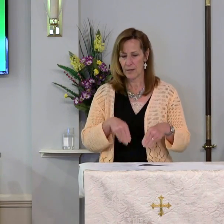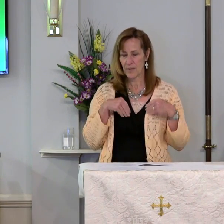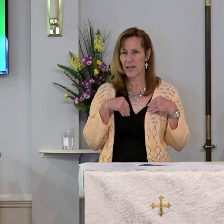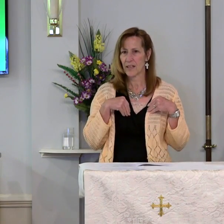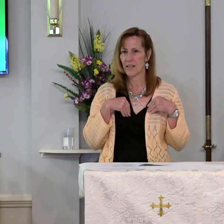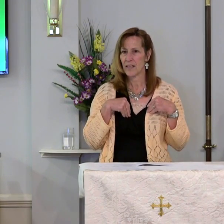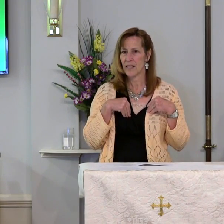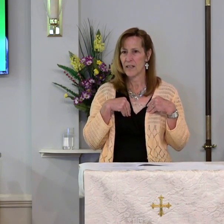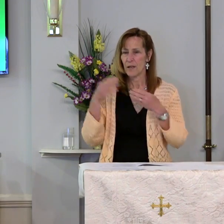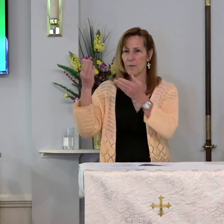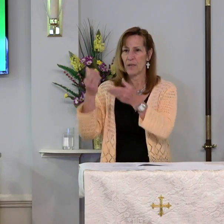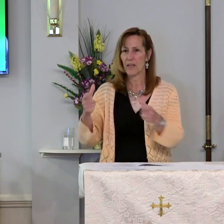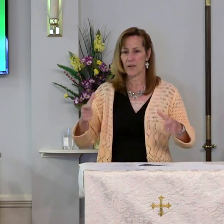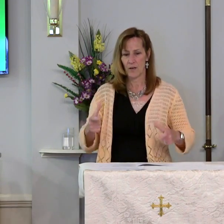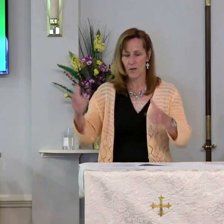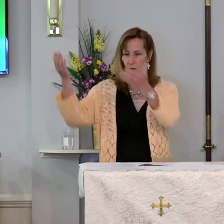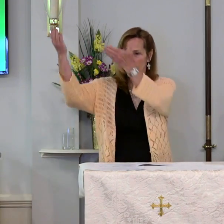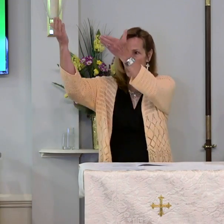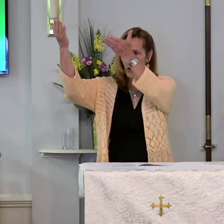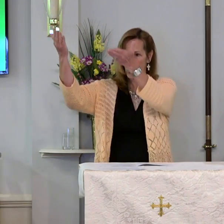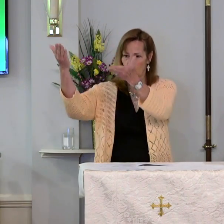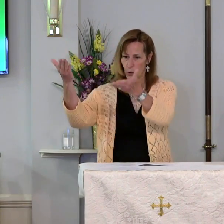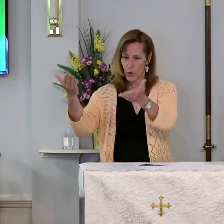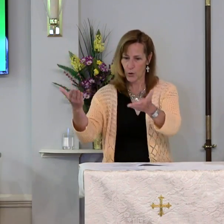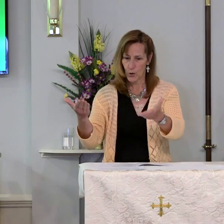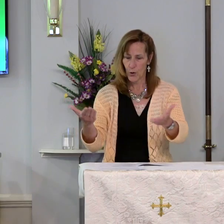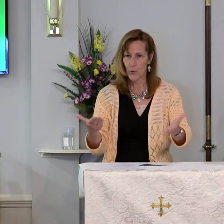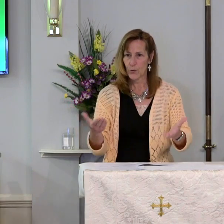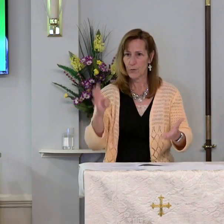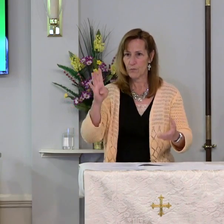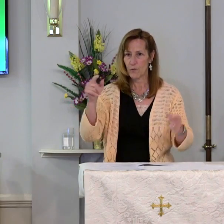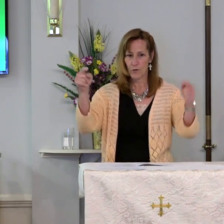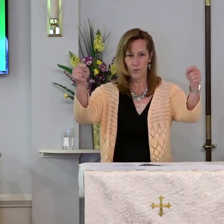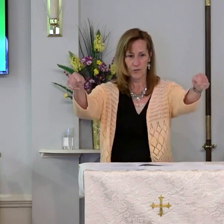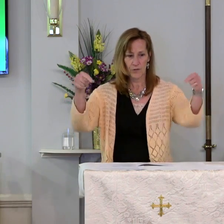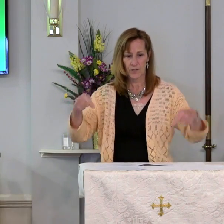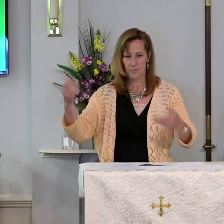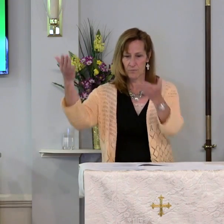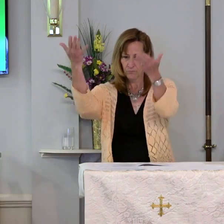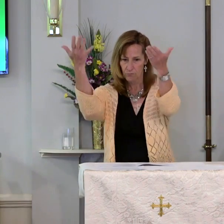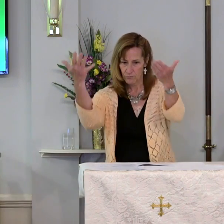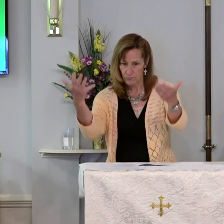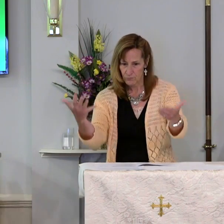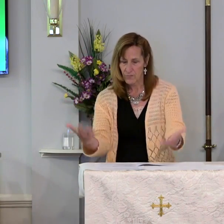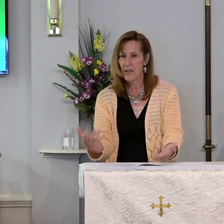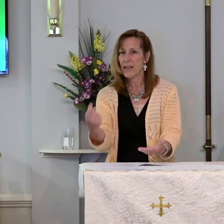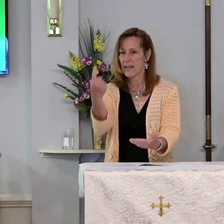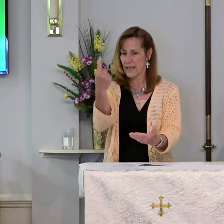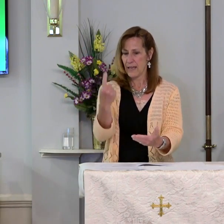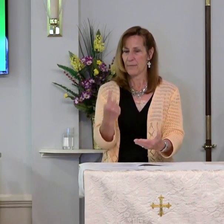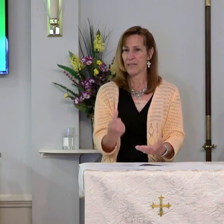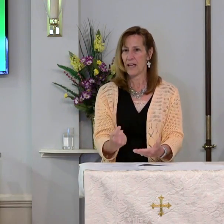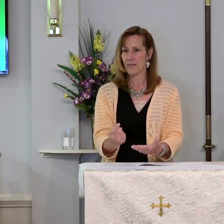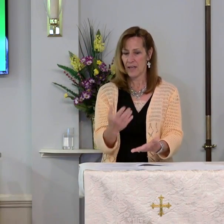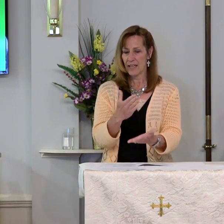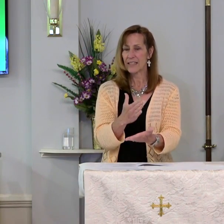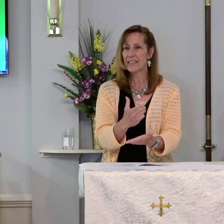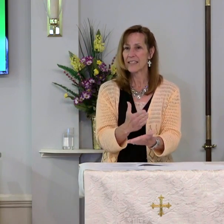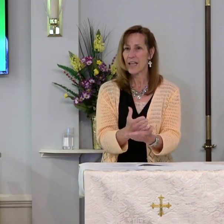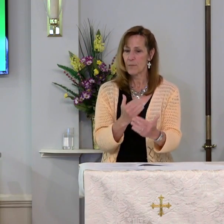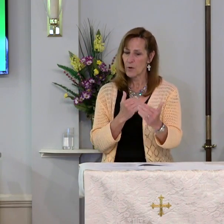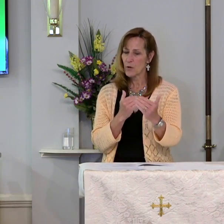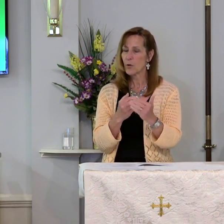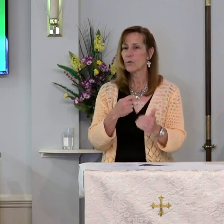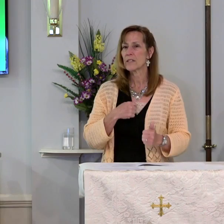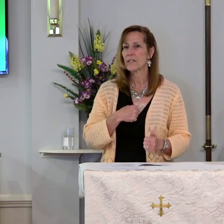It was being lowered to the ground by its four corners. It came down and stopped very